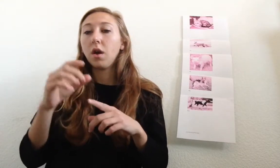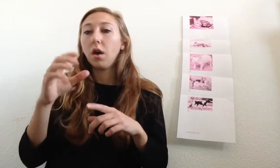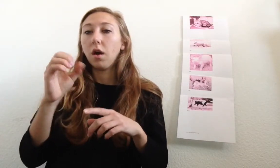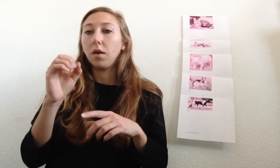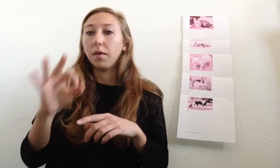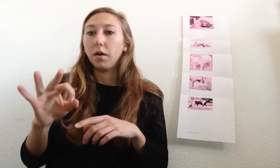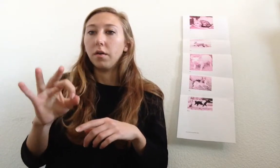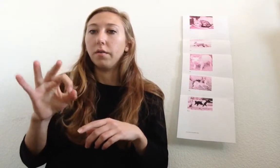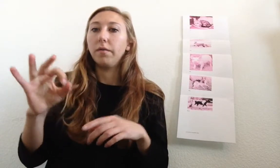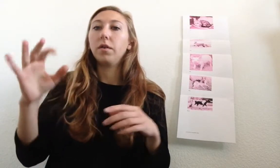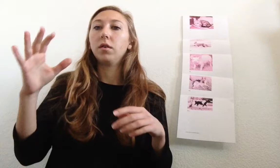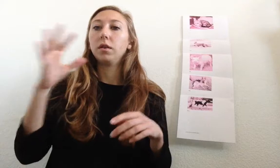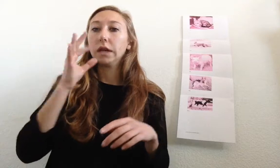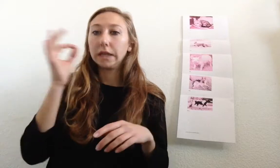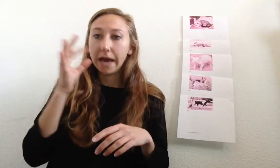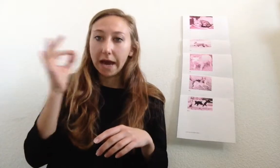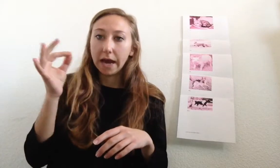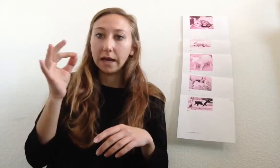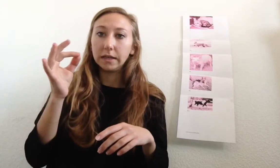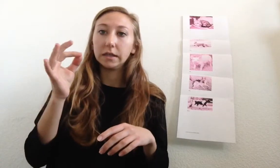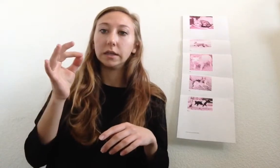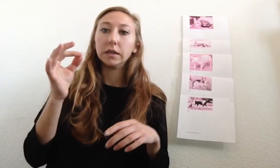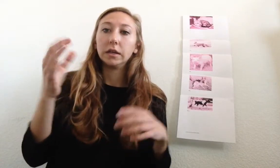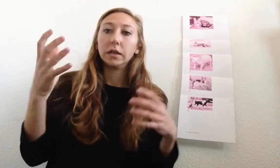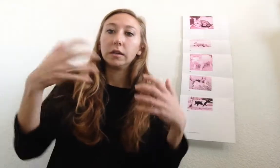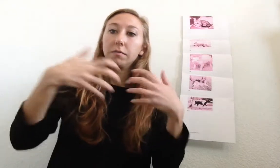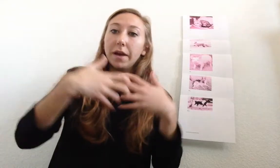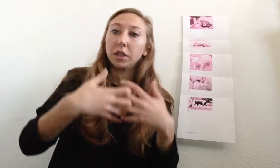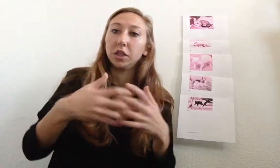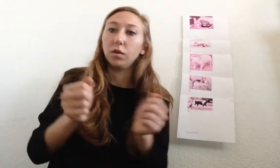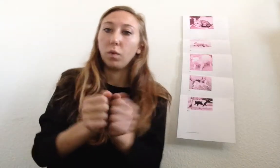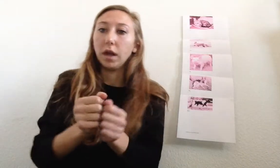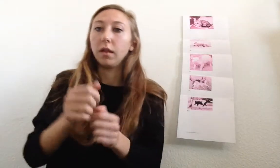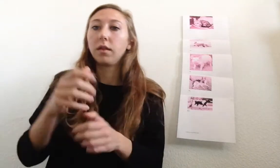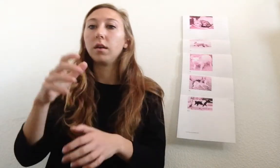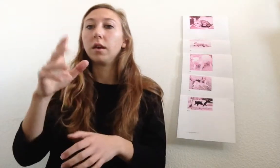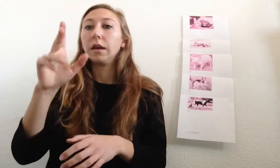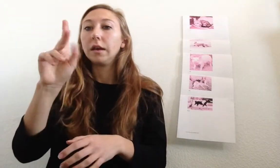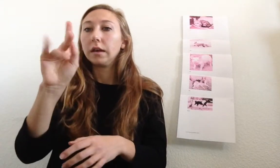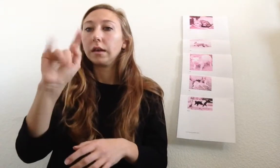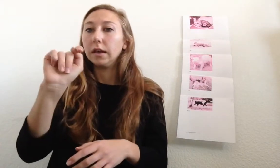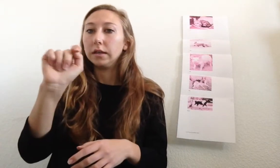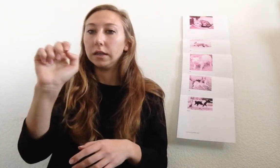of cat matching with kitten.